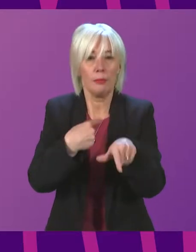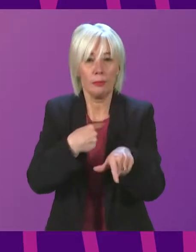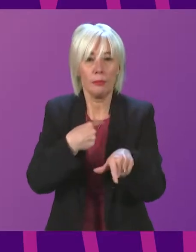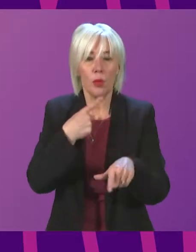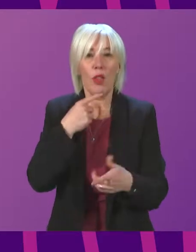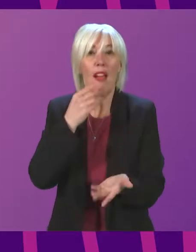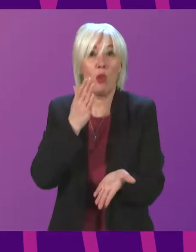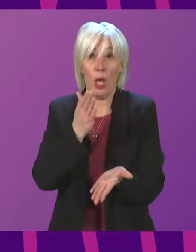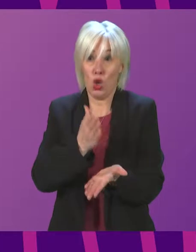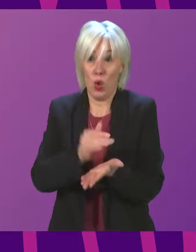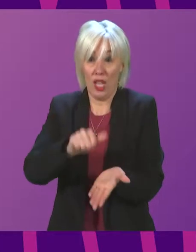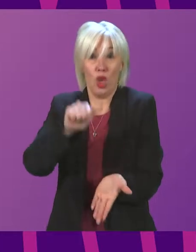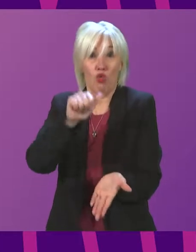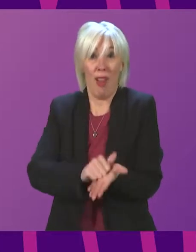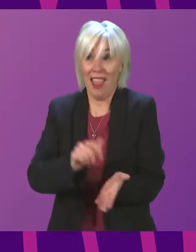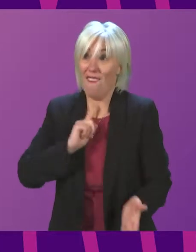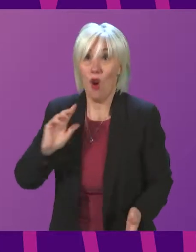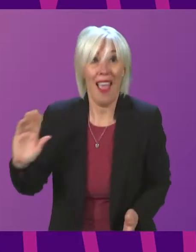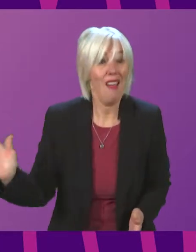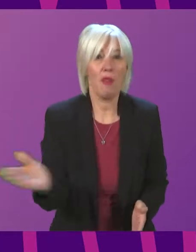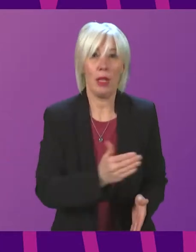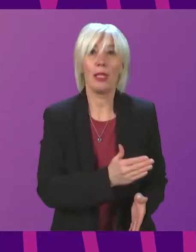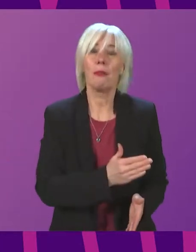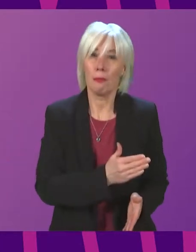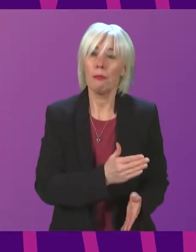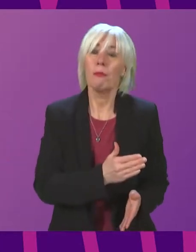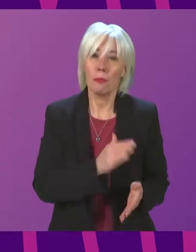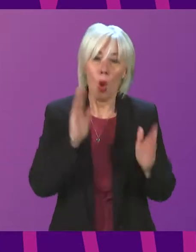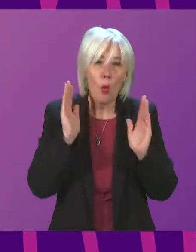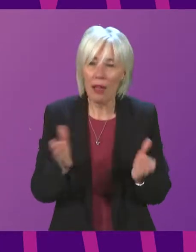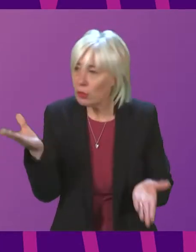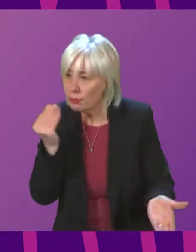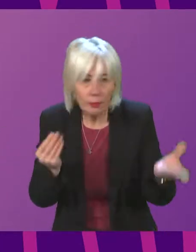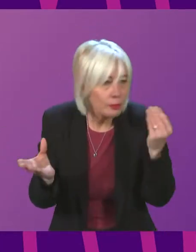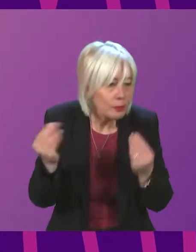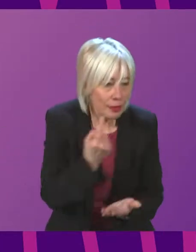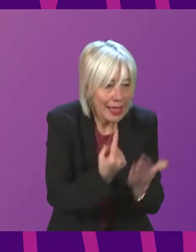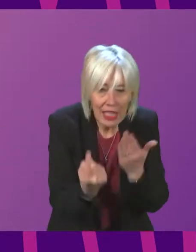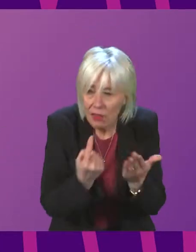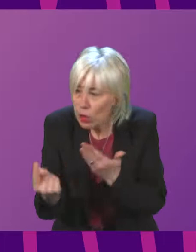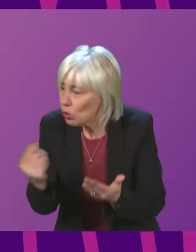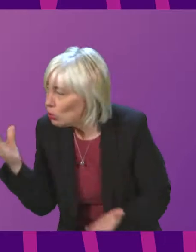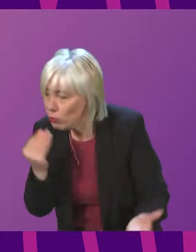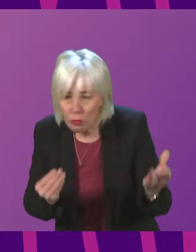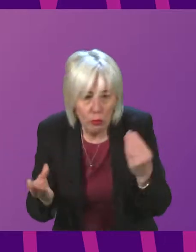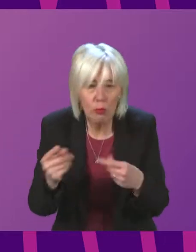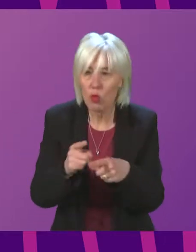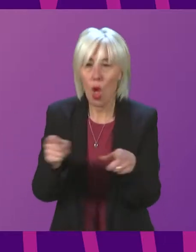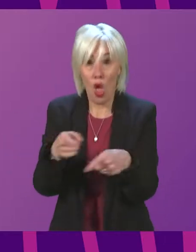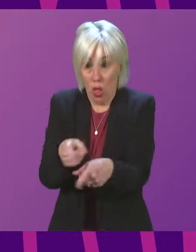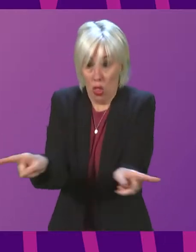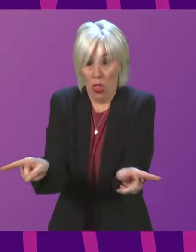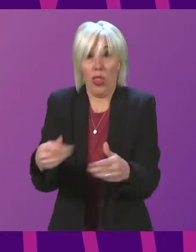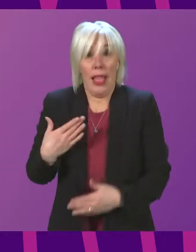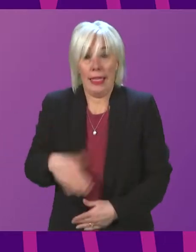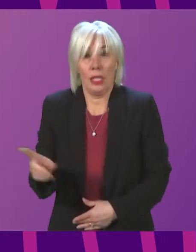to get this right for everyone. We need to listen to individuals around what their